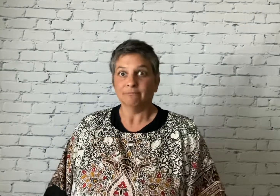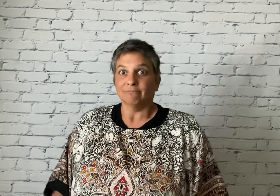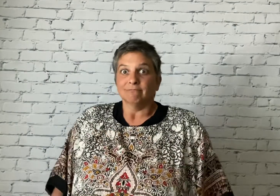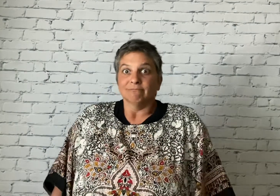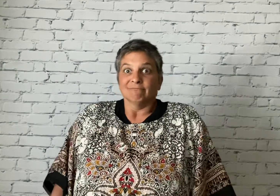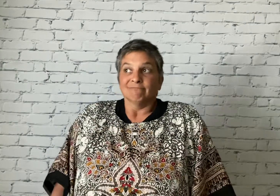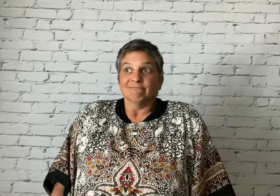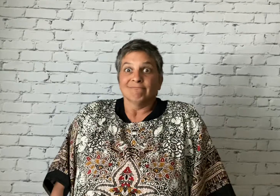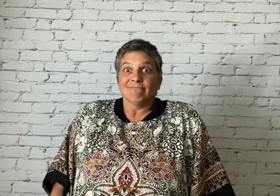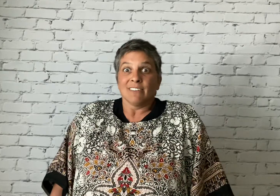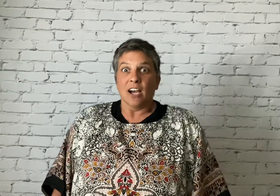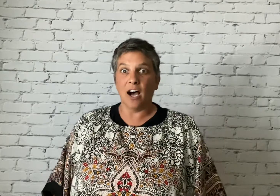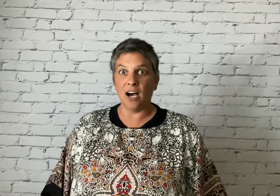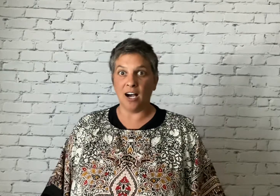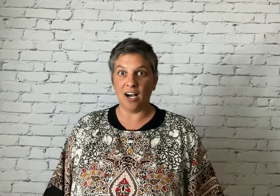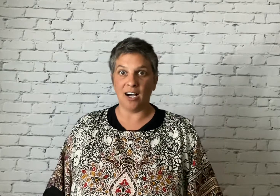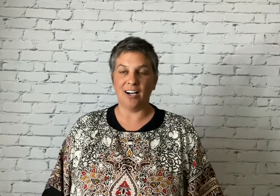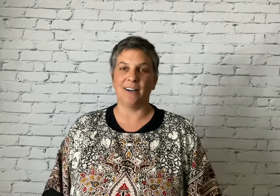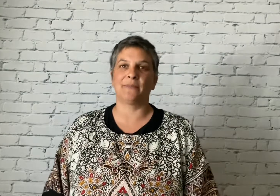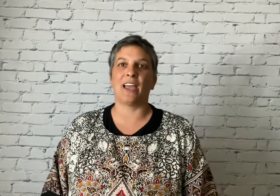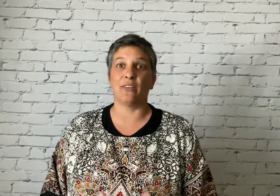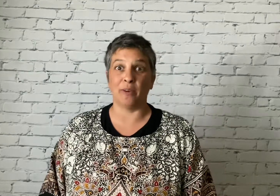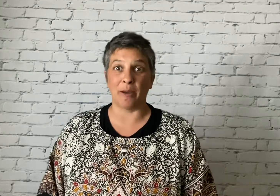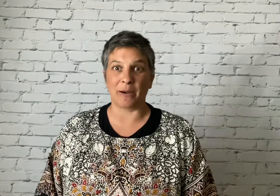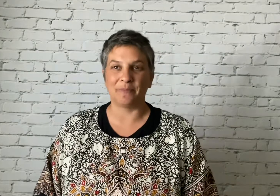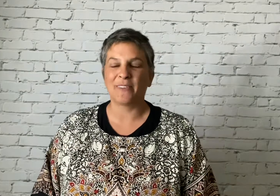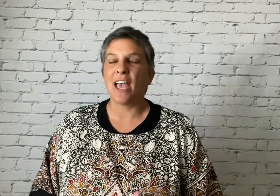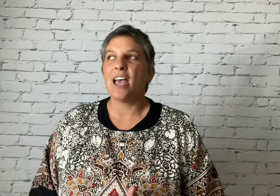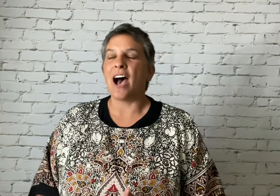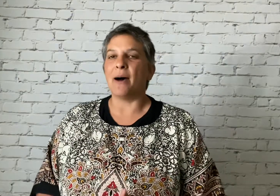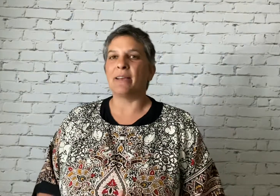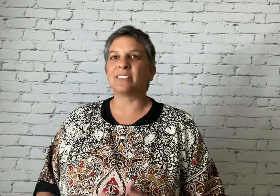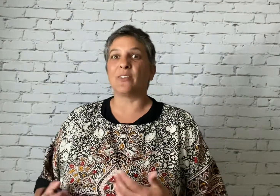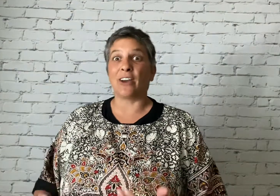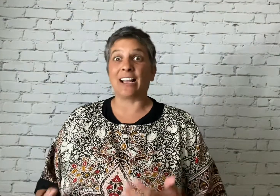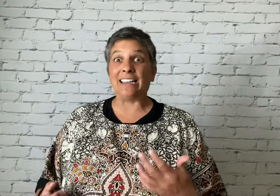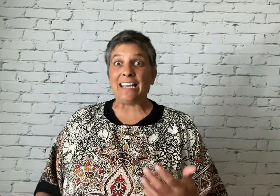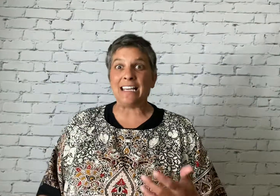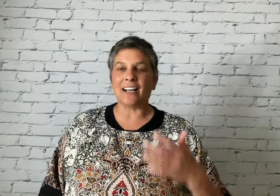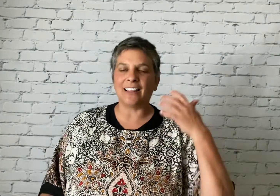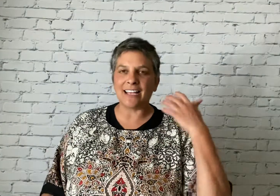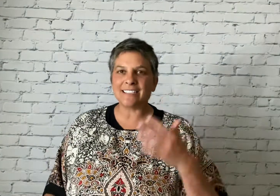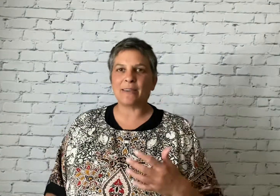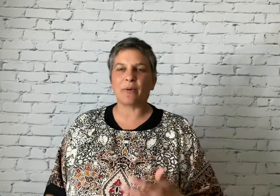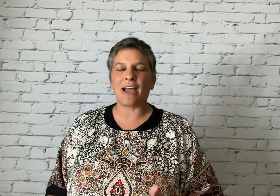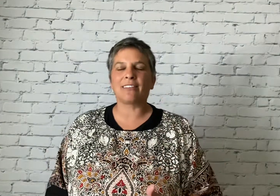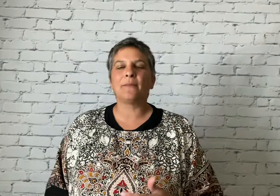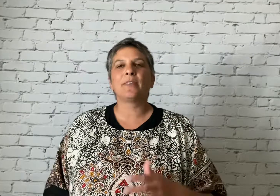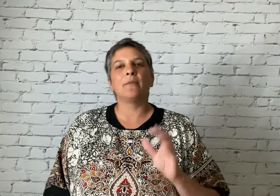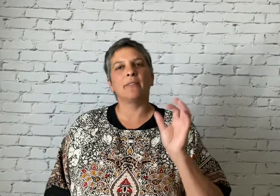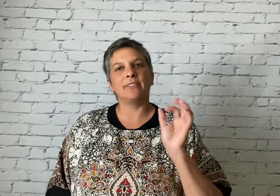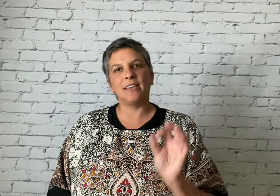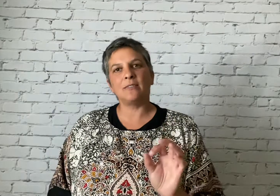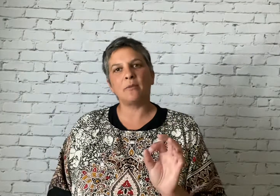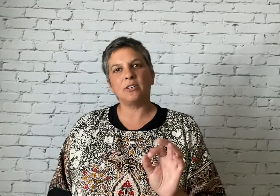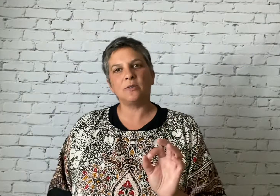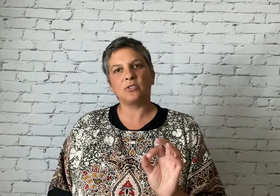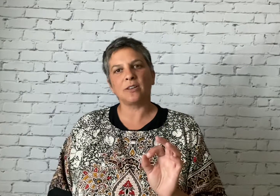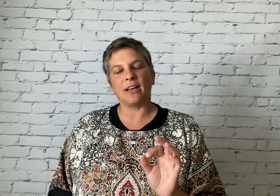and you feel better. It's a very clean cleansing breath, but when we do it during laughter